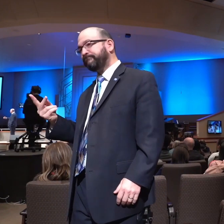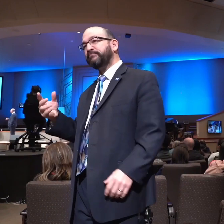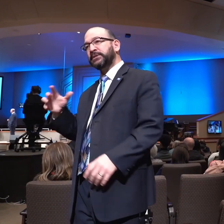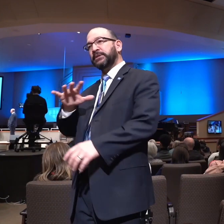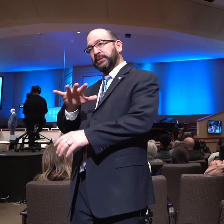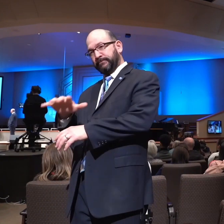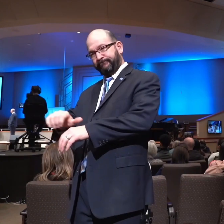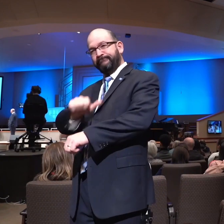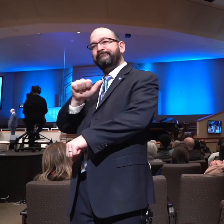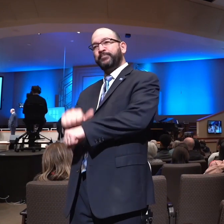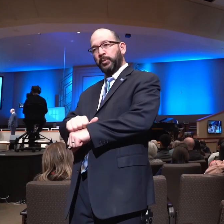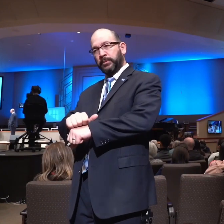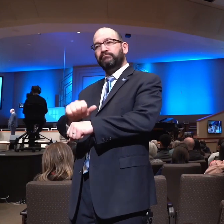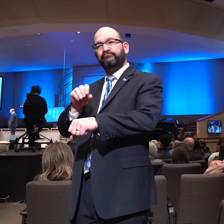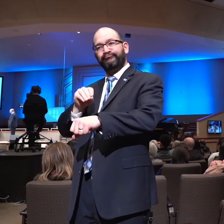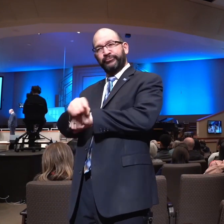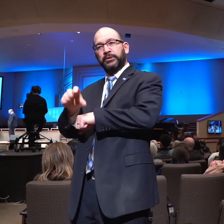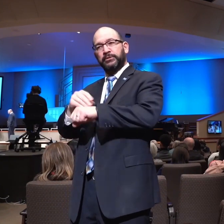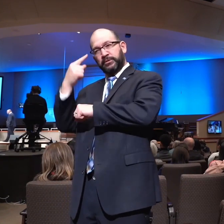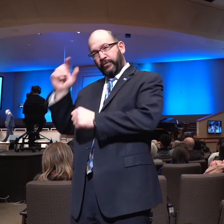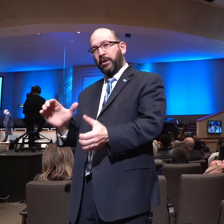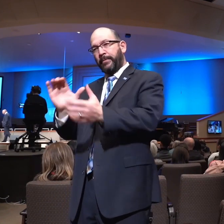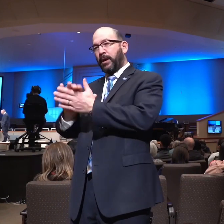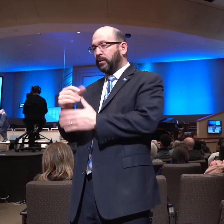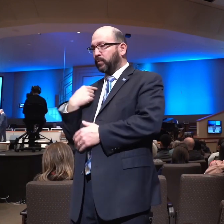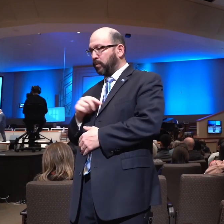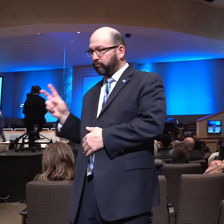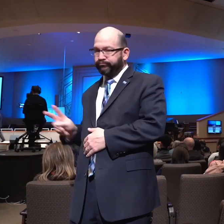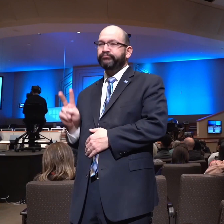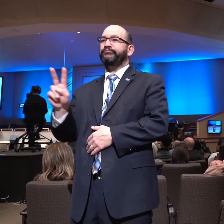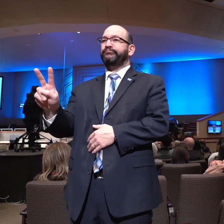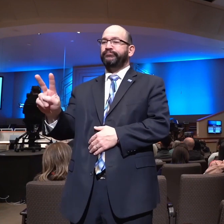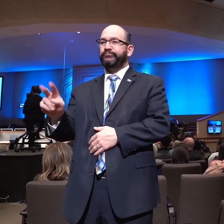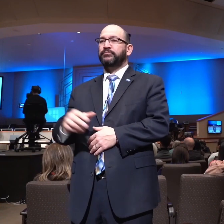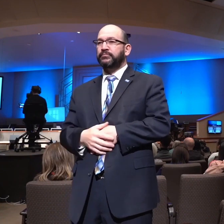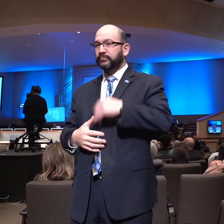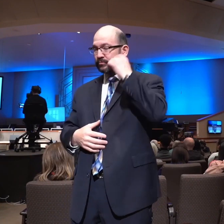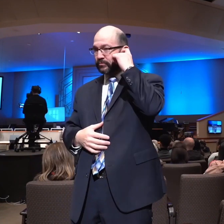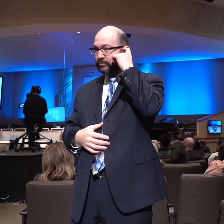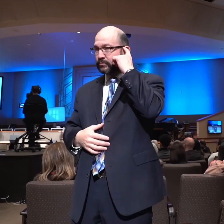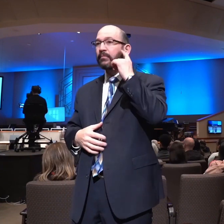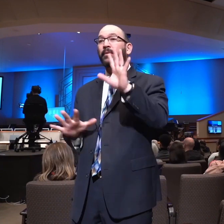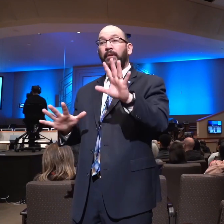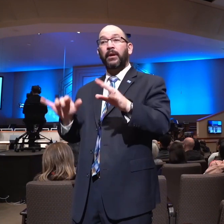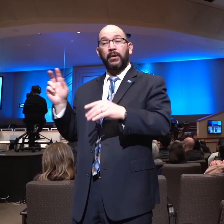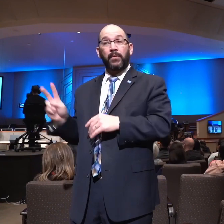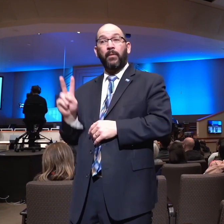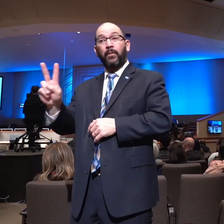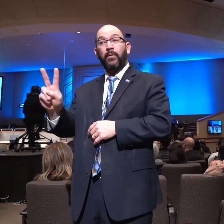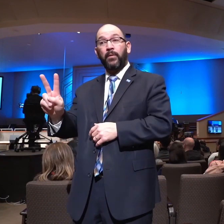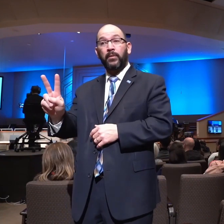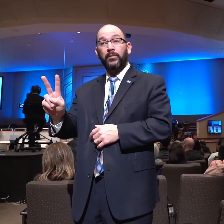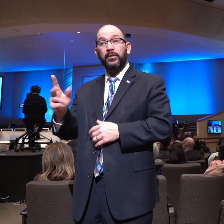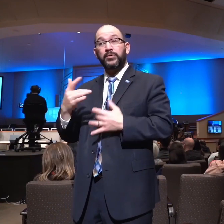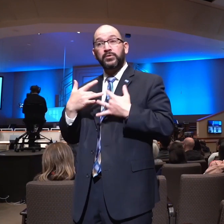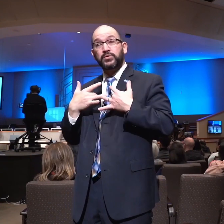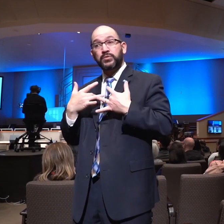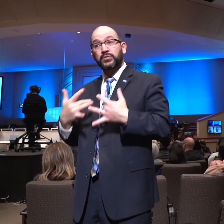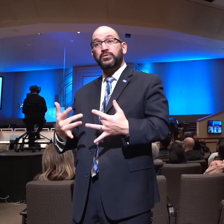We're going to go get some counseling. So we went in for counseling. As I said yesterday, when you go in for counseling, you're normally convinced it's not you that needs it. It's